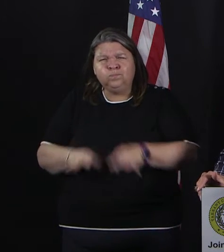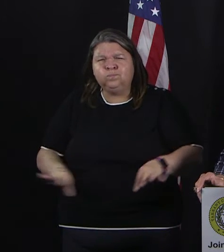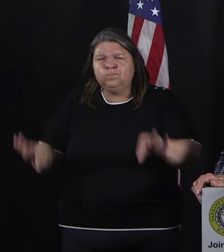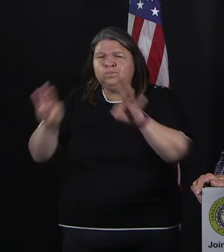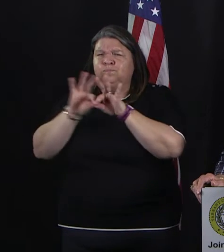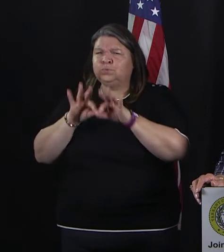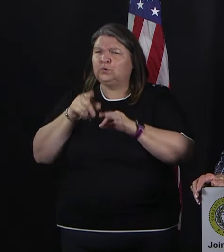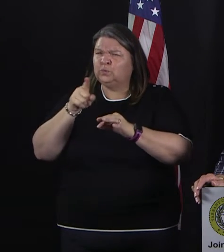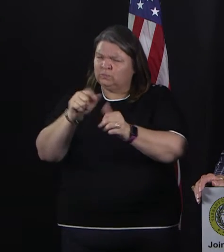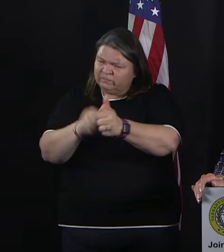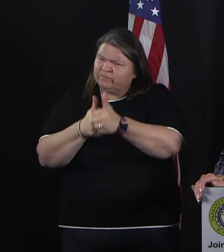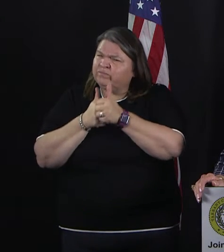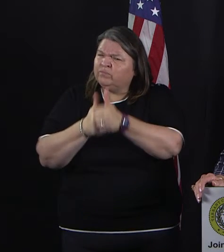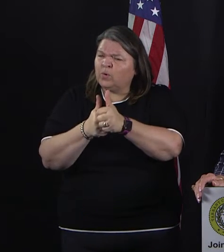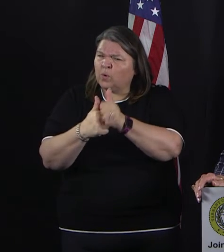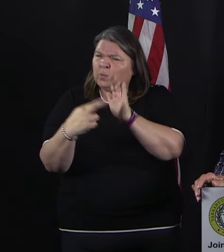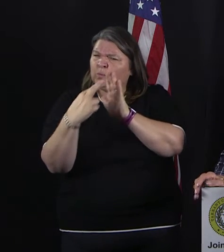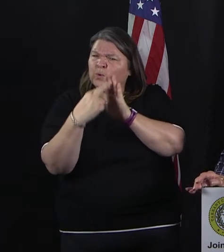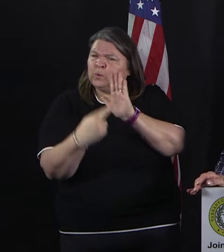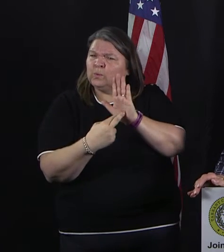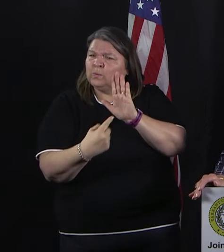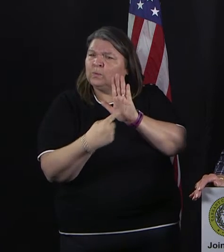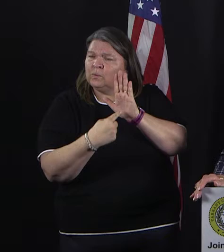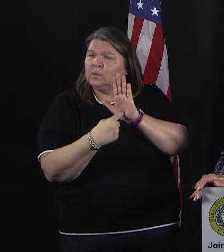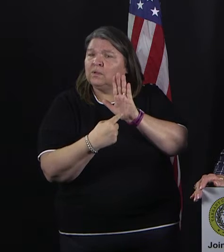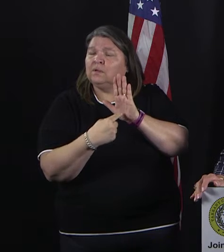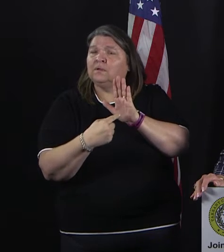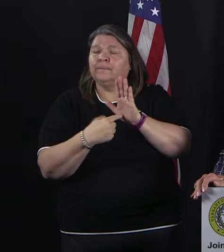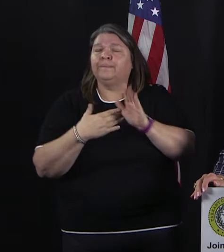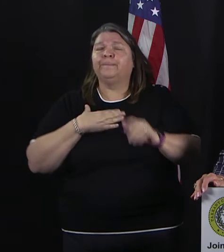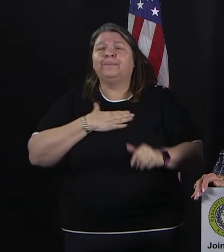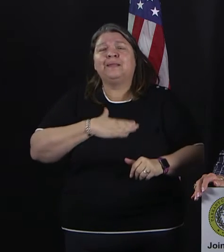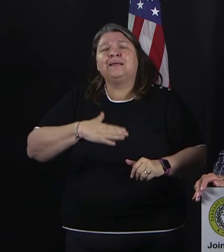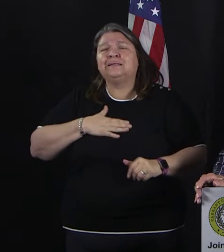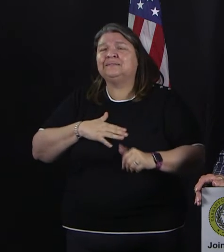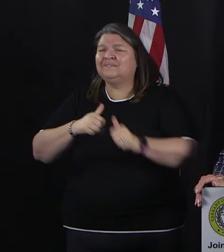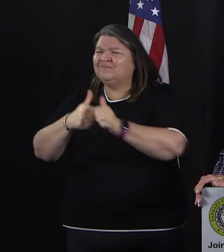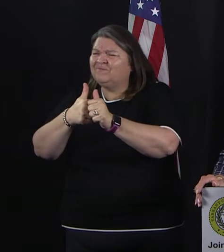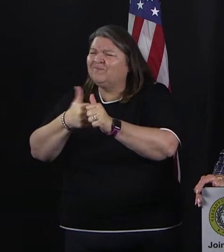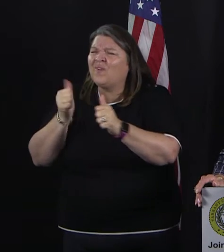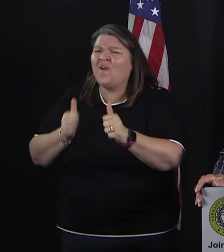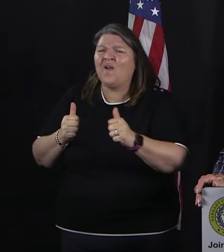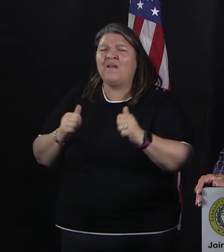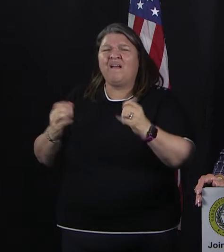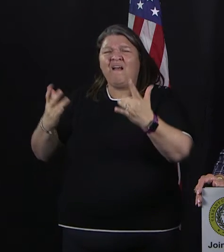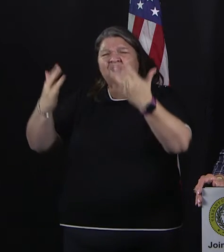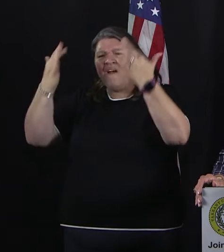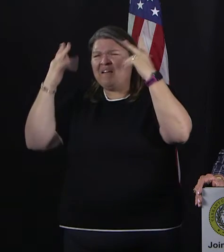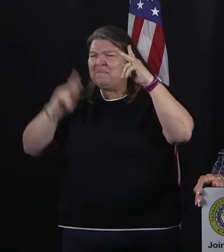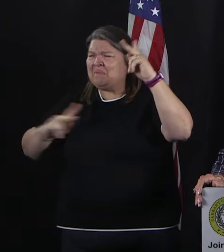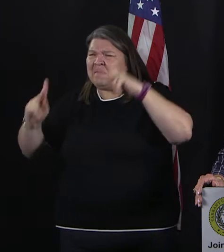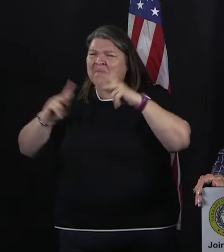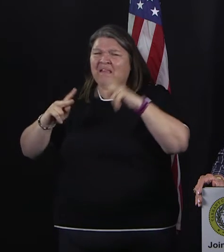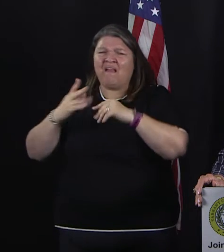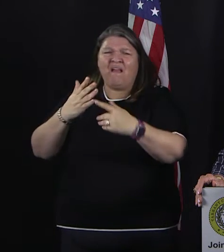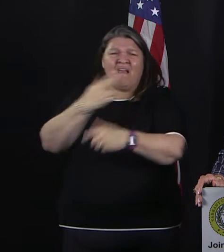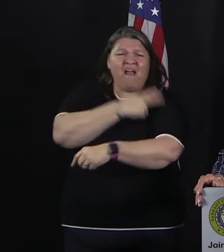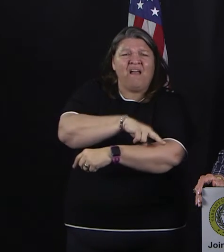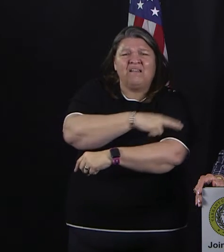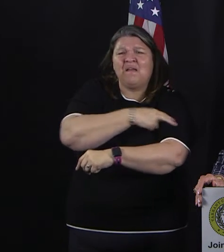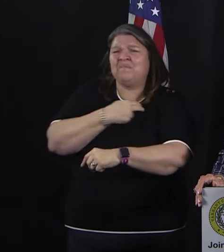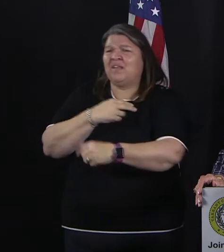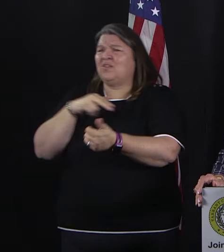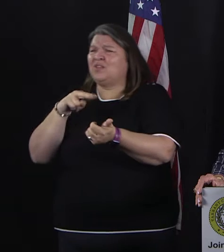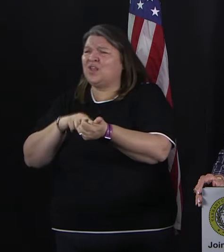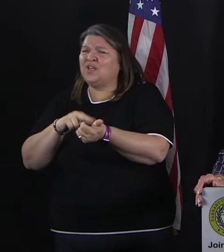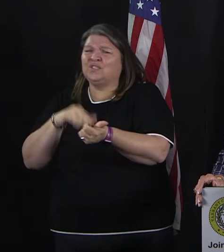avoid overwhelming health care services and to alleviate suffering and loss of life. We don't want